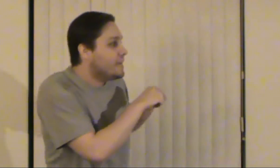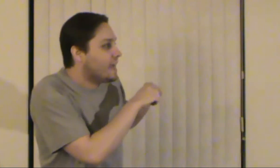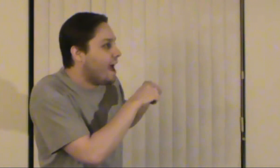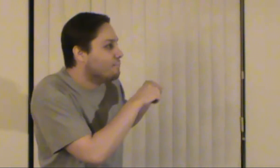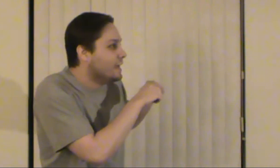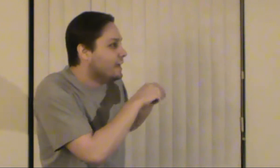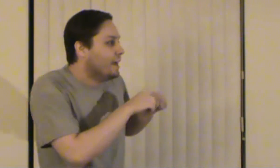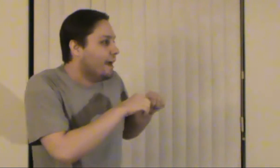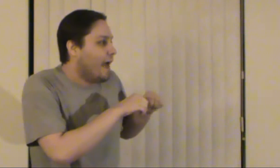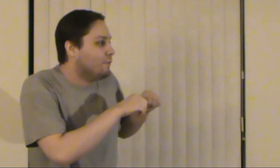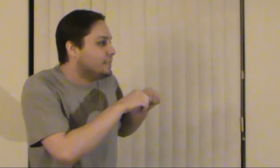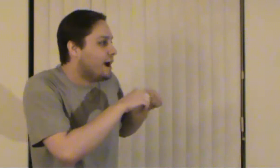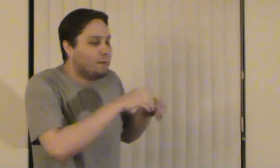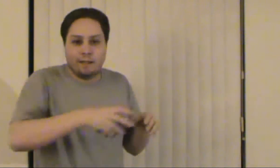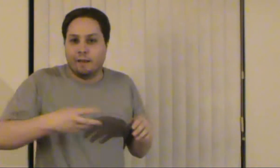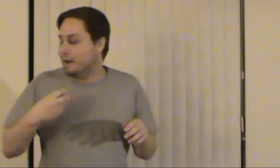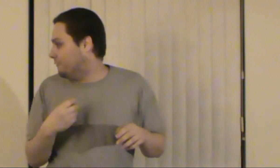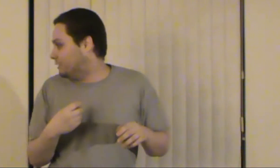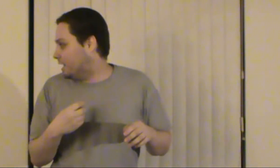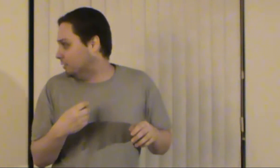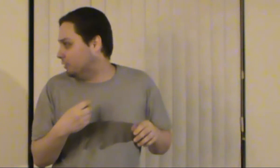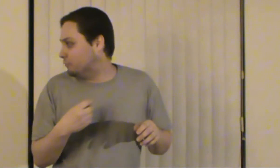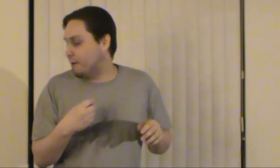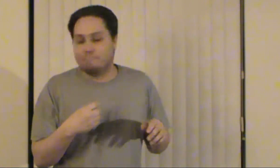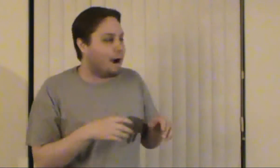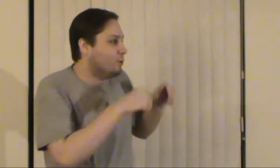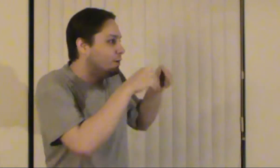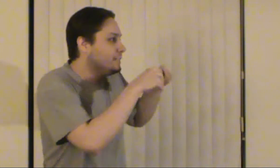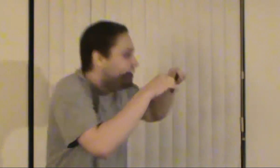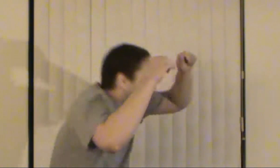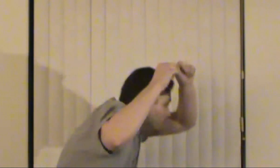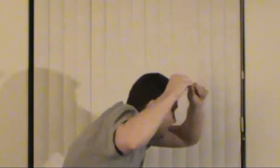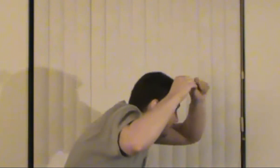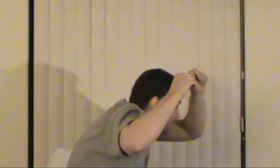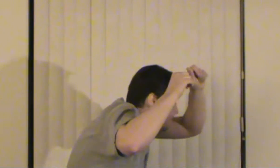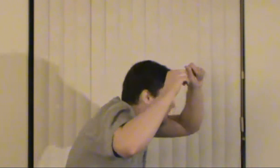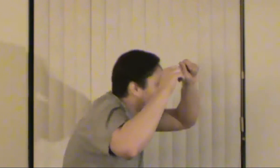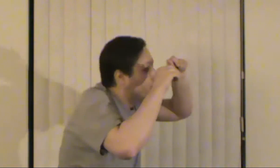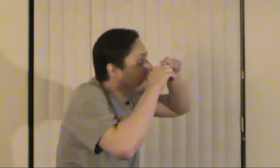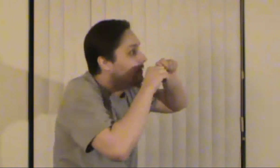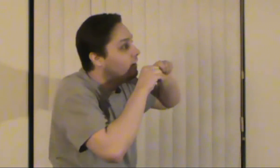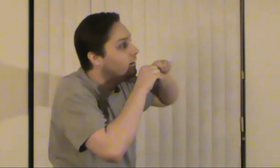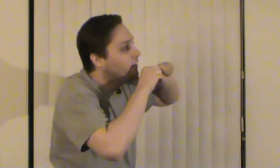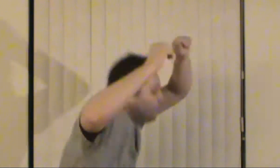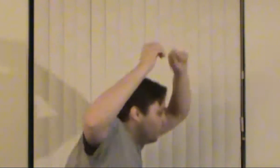peeking at me every time I every time I look with my popcorn he's like I